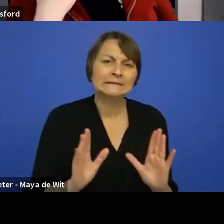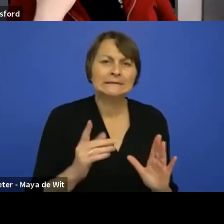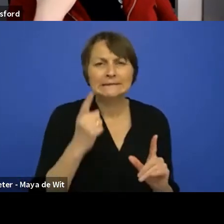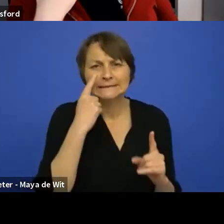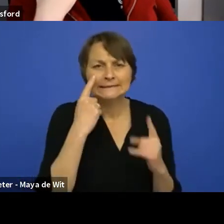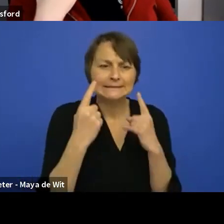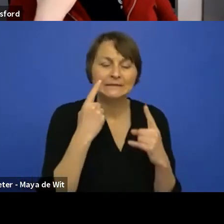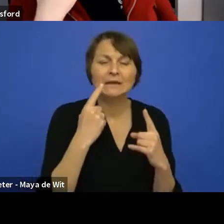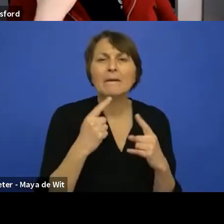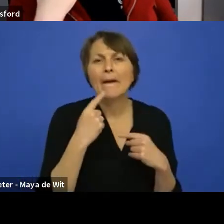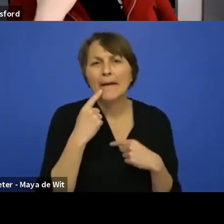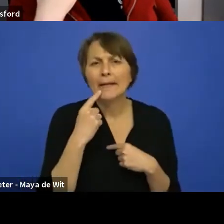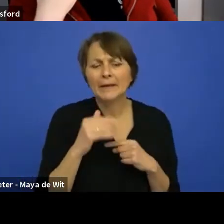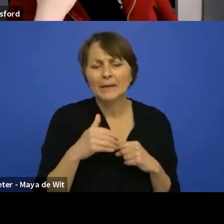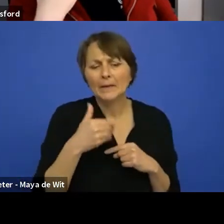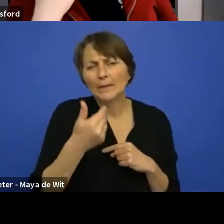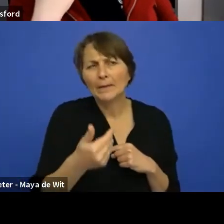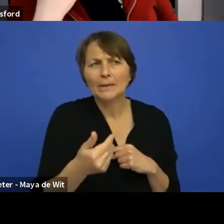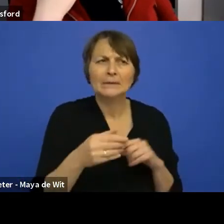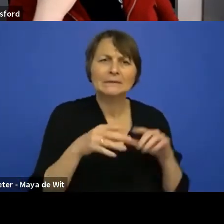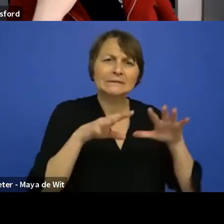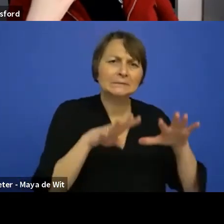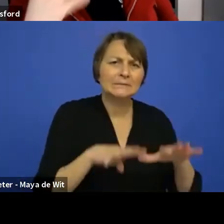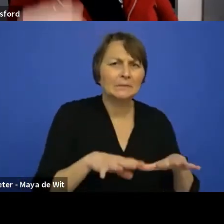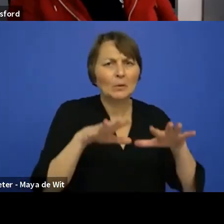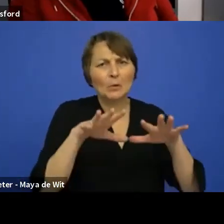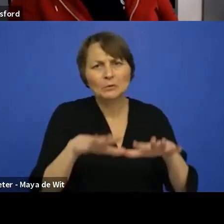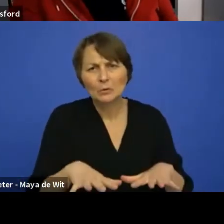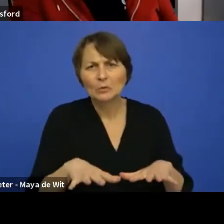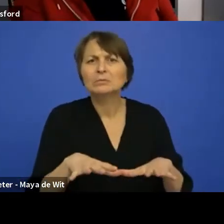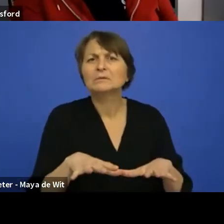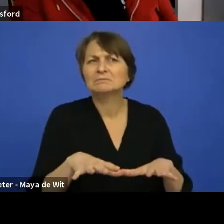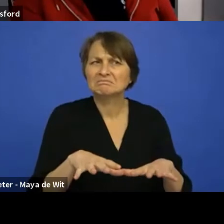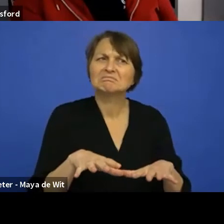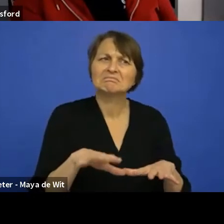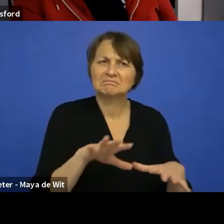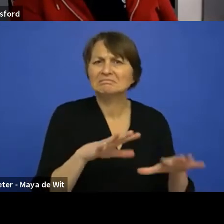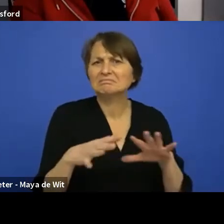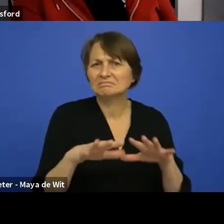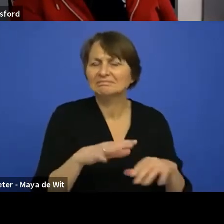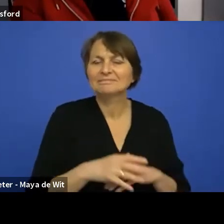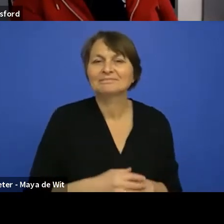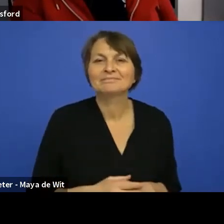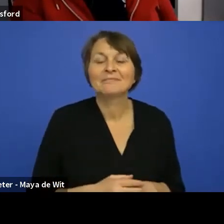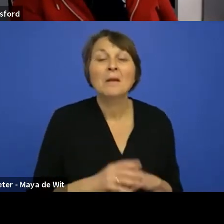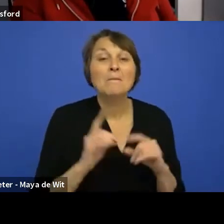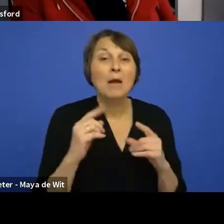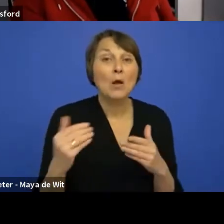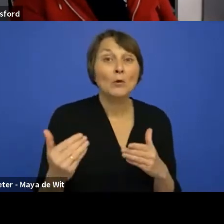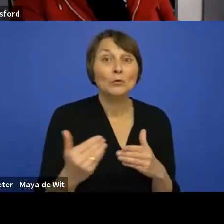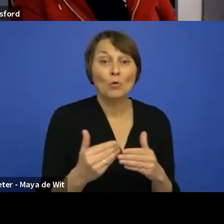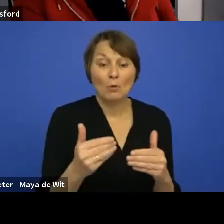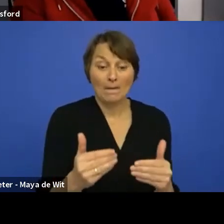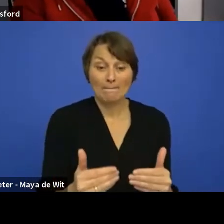probably a good guess for, uh, uh, for UI library release, uh, as for new back office, it's very hard to say. Uh,